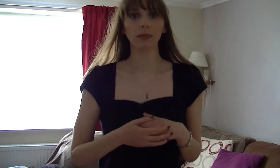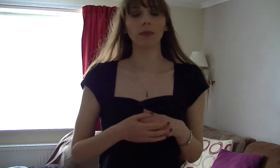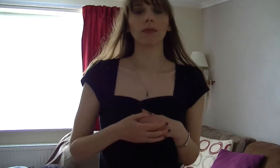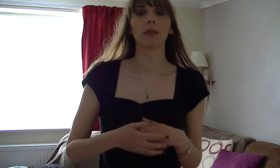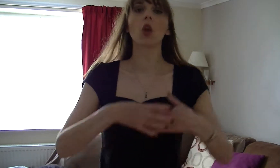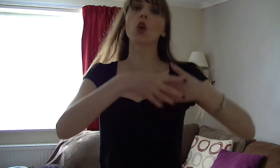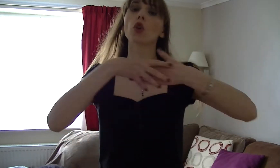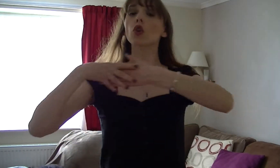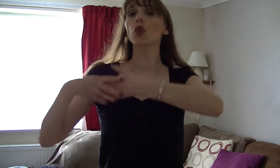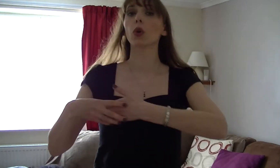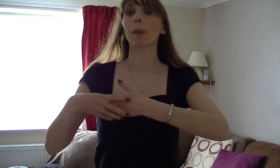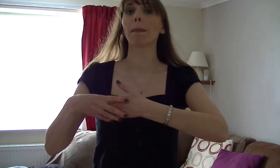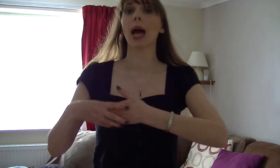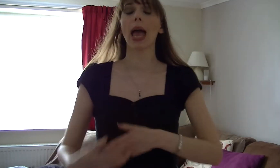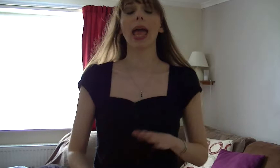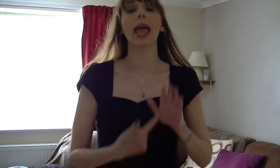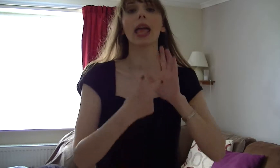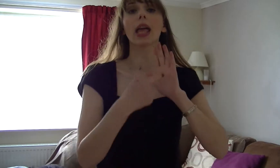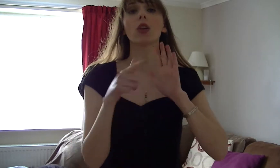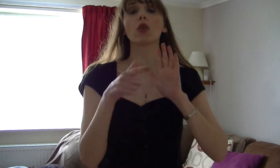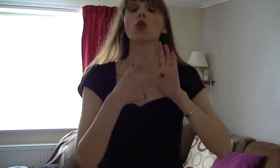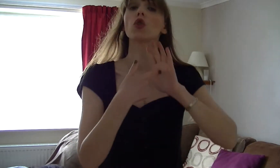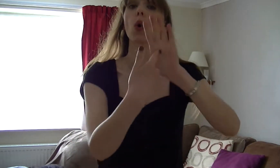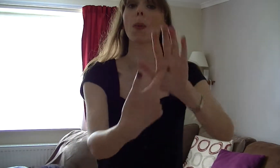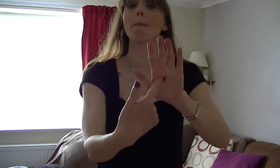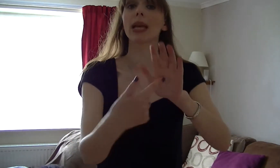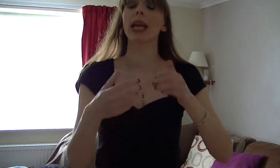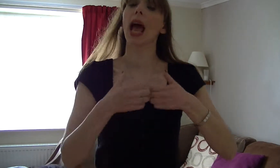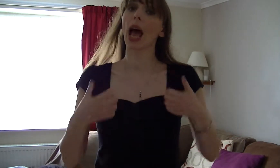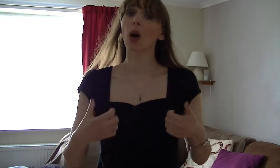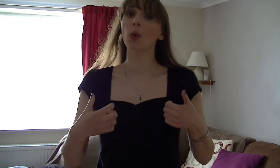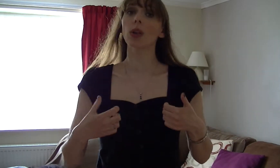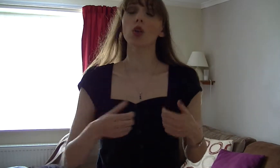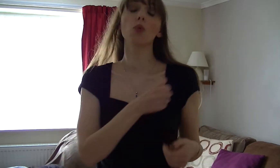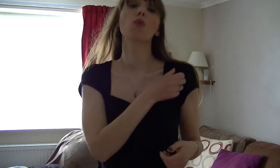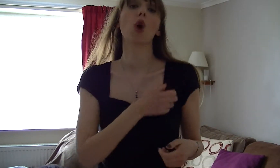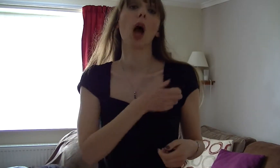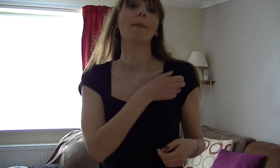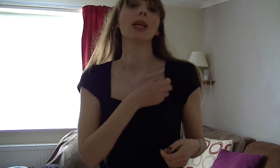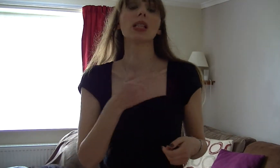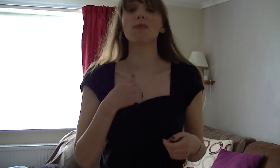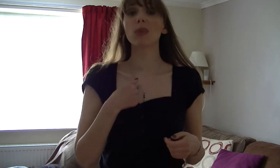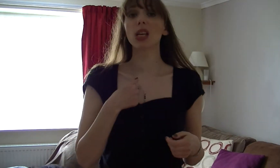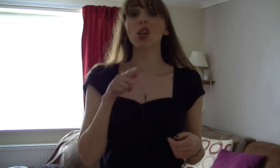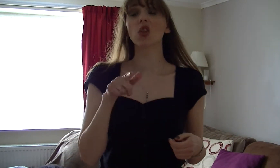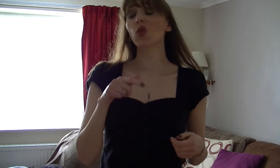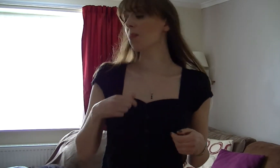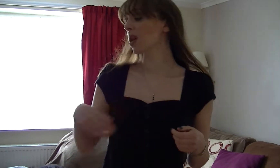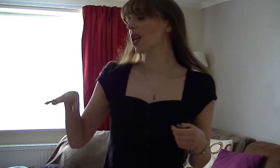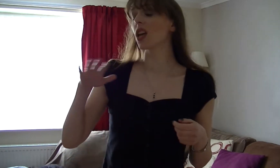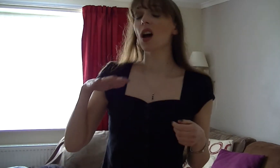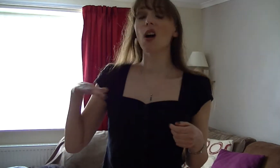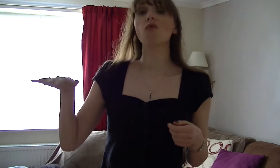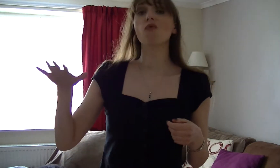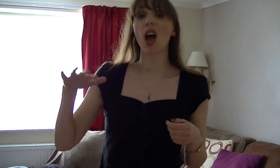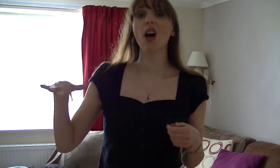You took my hand, you showed me how You promised me you'd be around